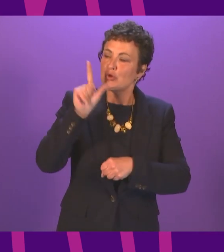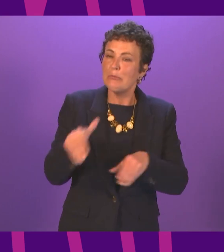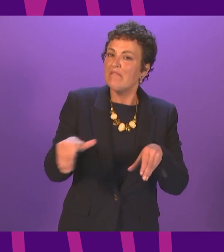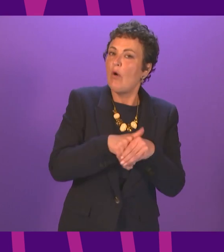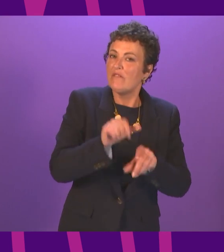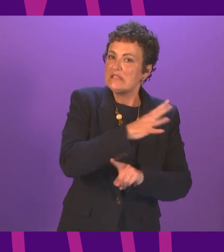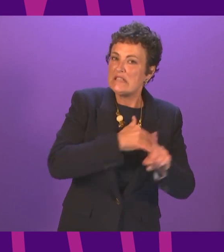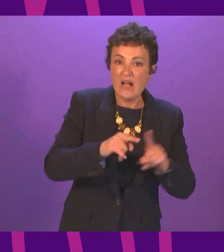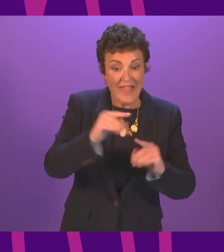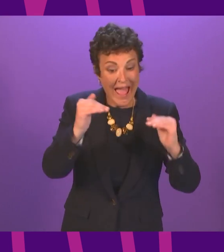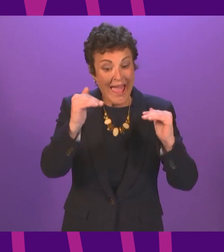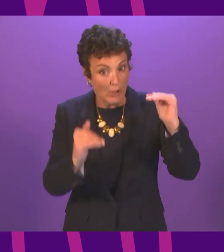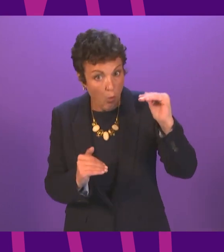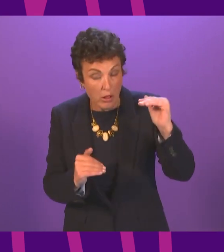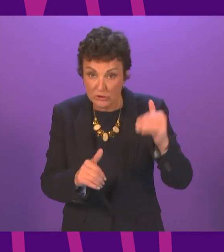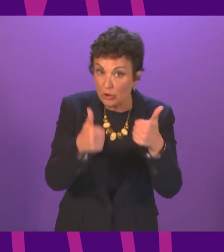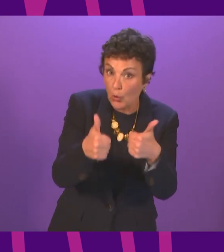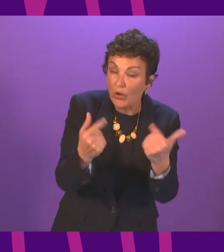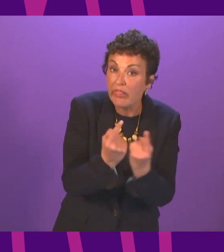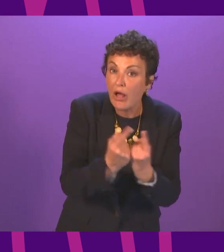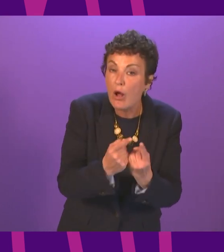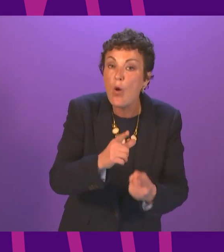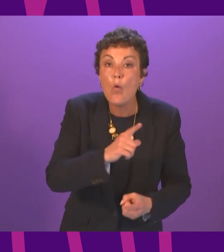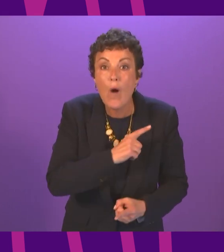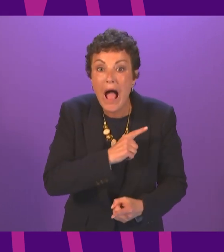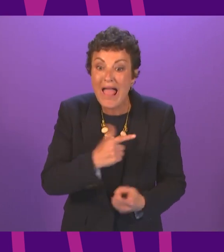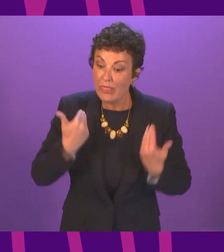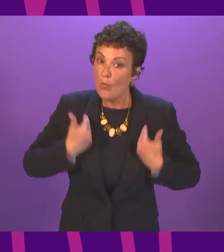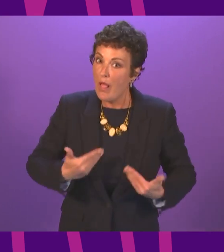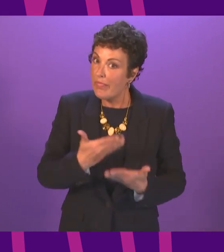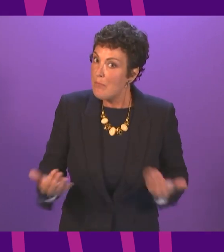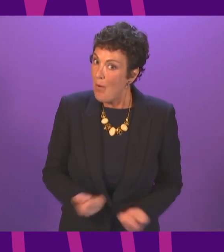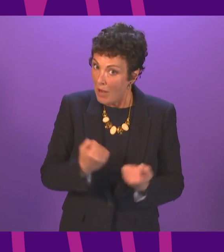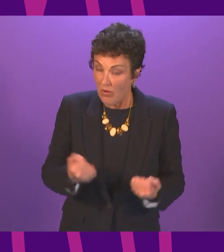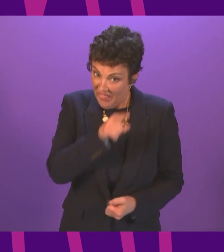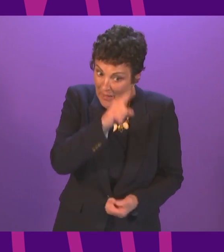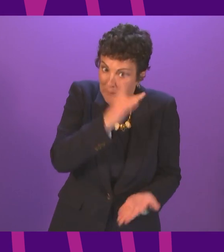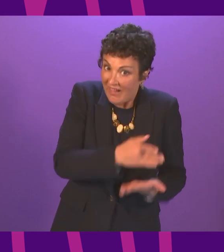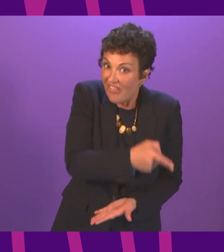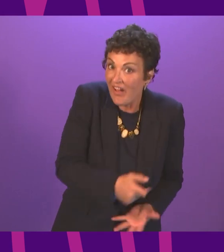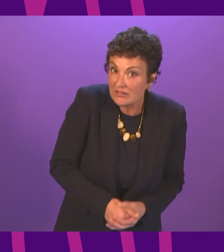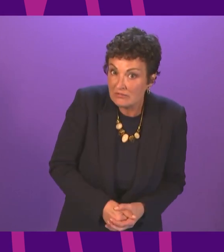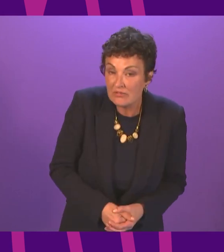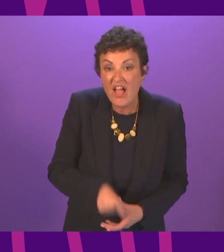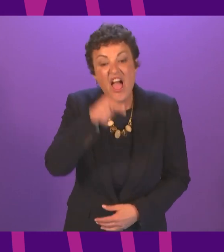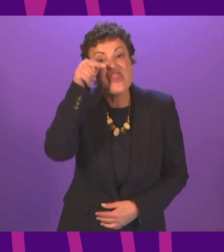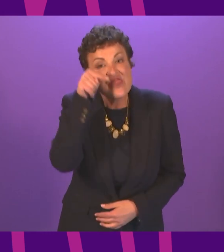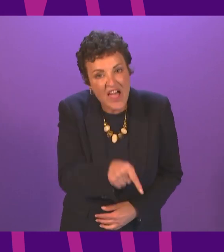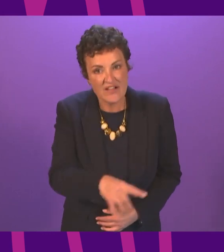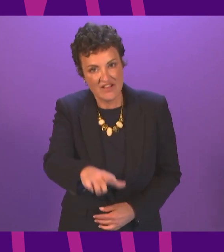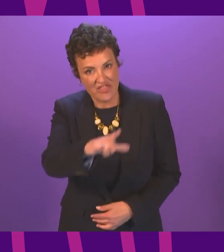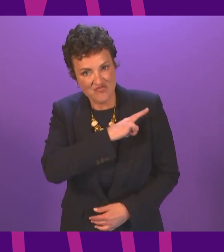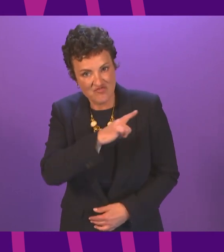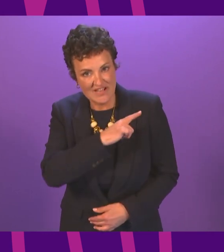is a good thing because it increases the power of the wealthy in short that chain of events is the result